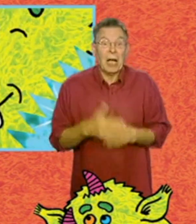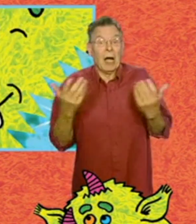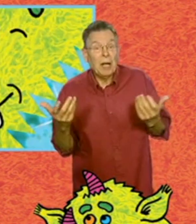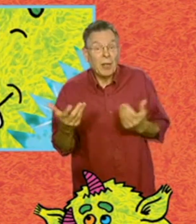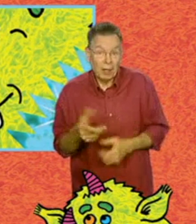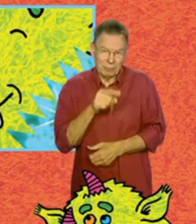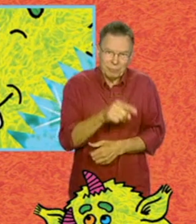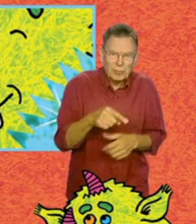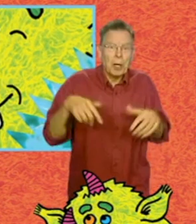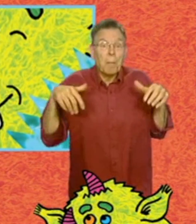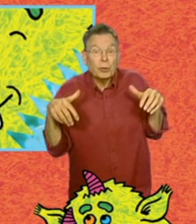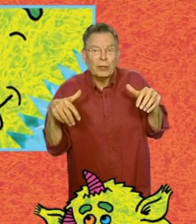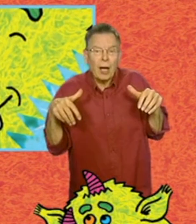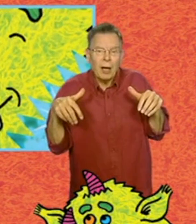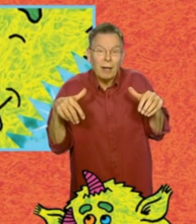Either she kisses the monster,